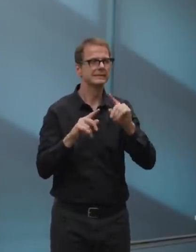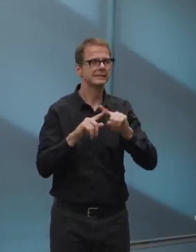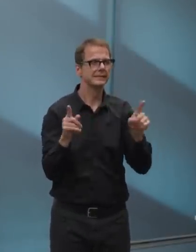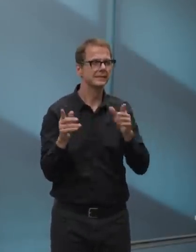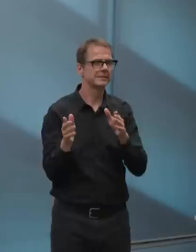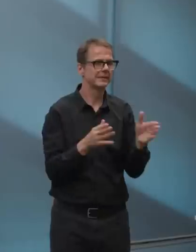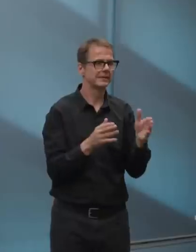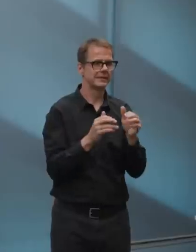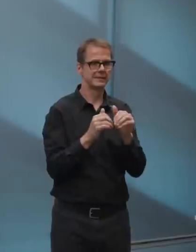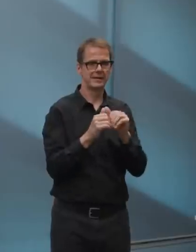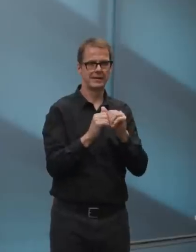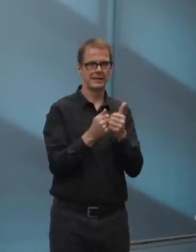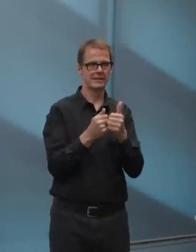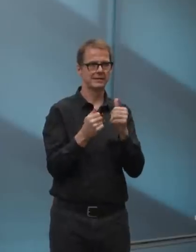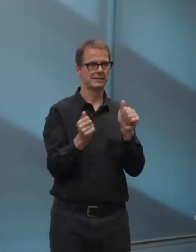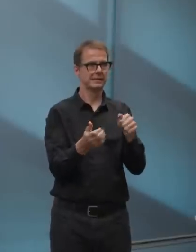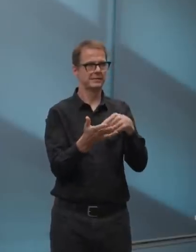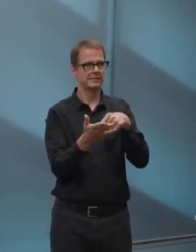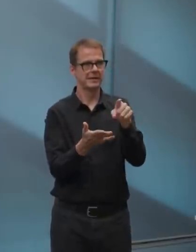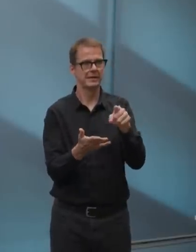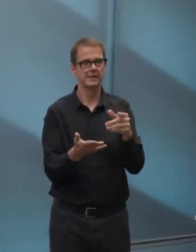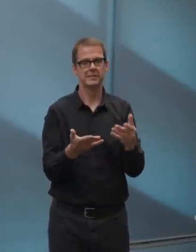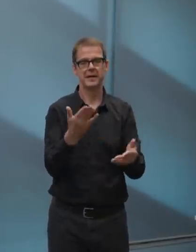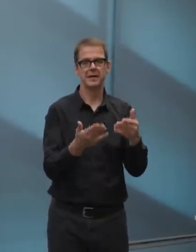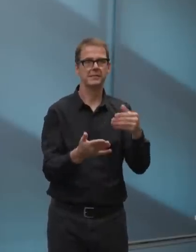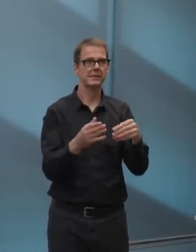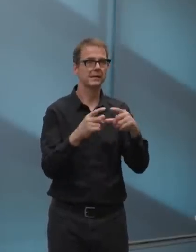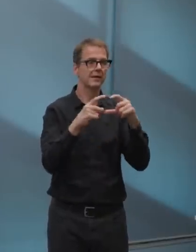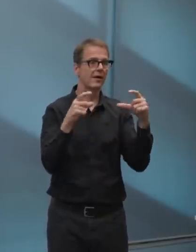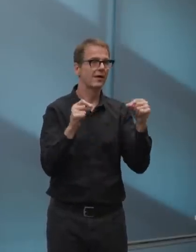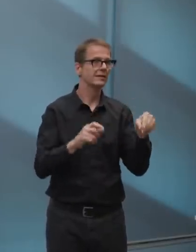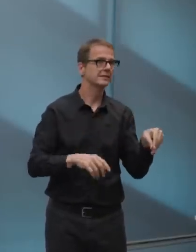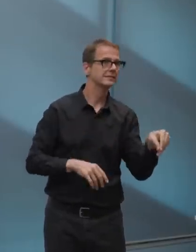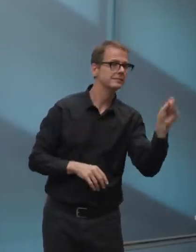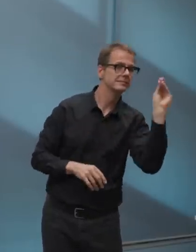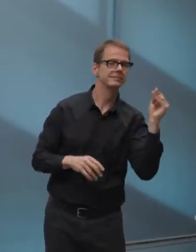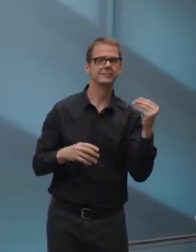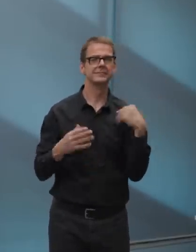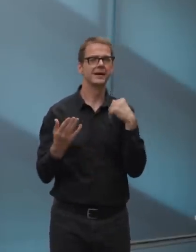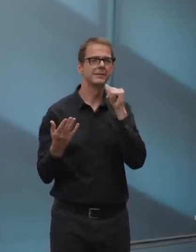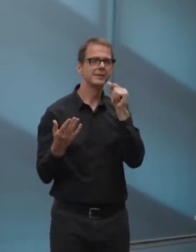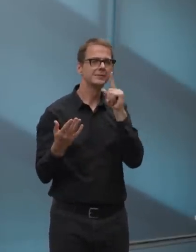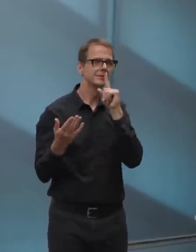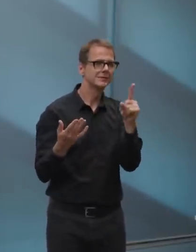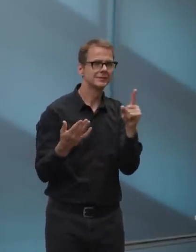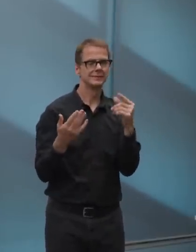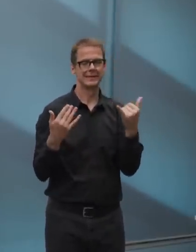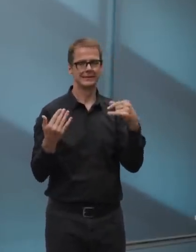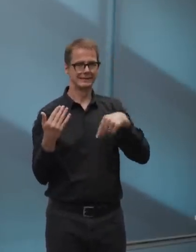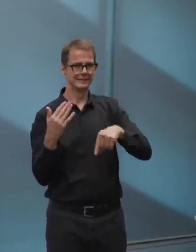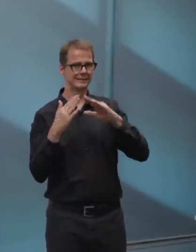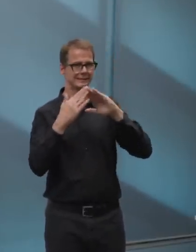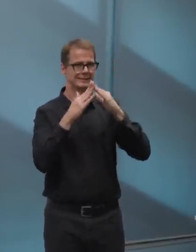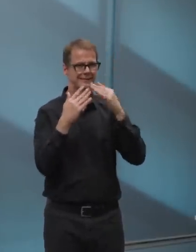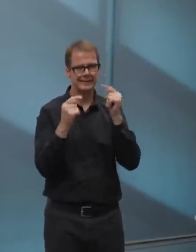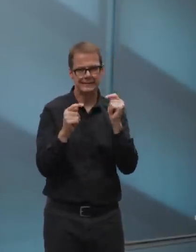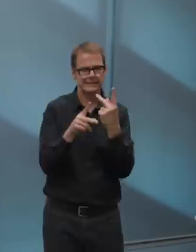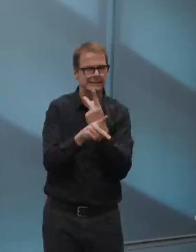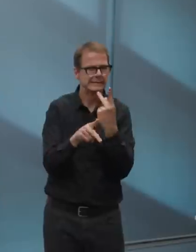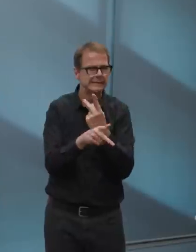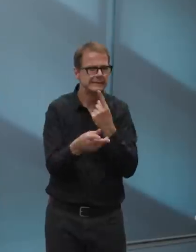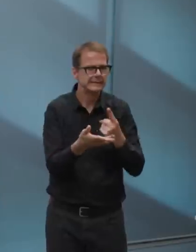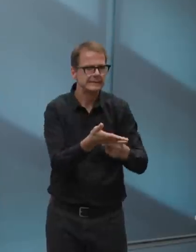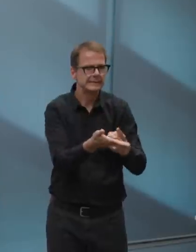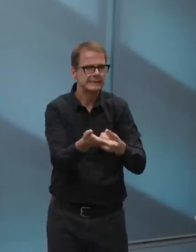and, and we'll hear more soon as they do more work on it. Uh, in Calgary, for example, transit is not free. However, people are